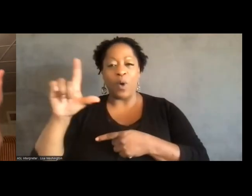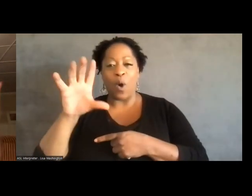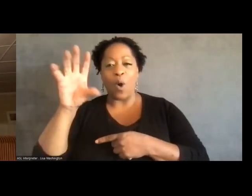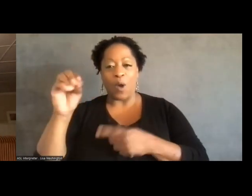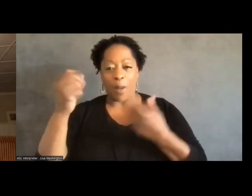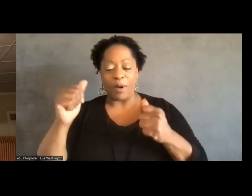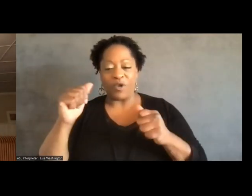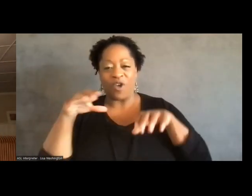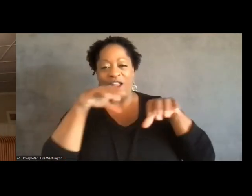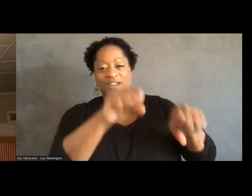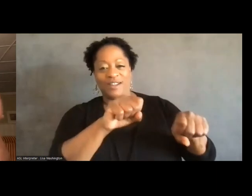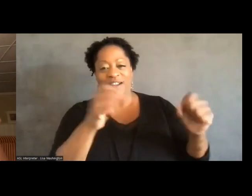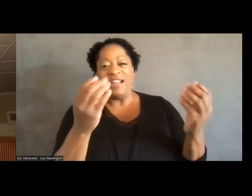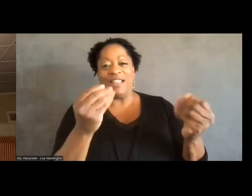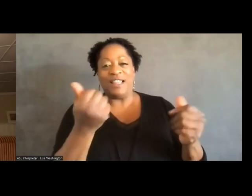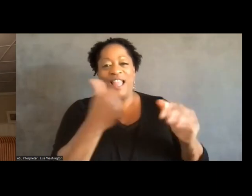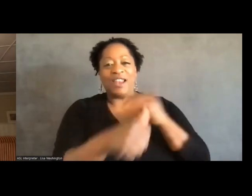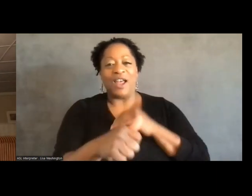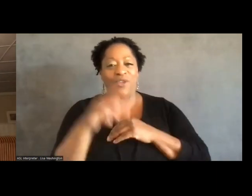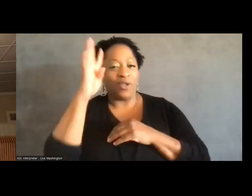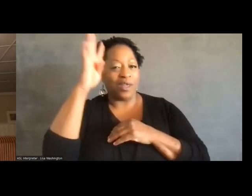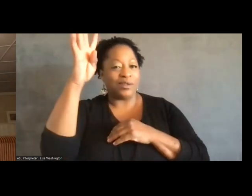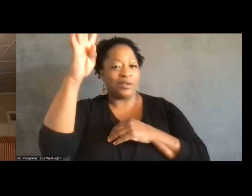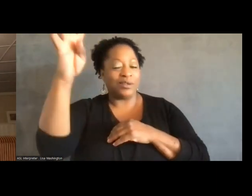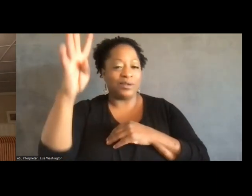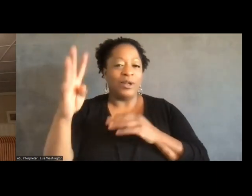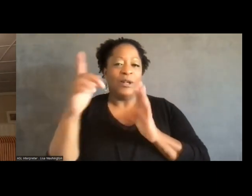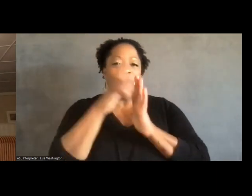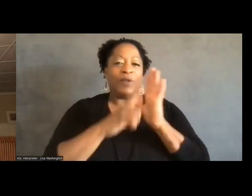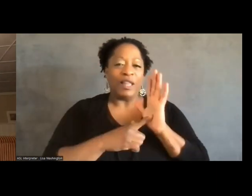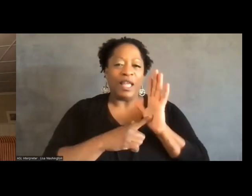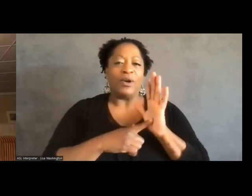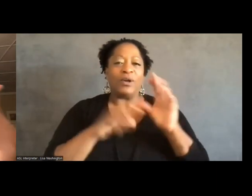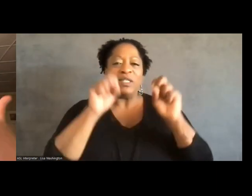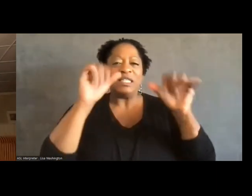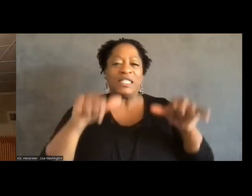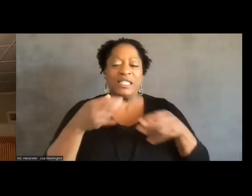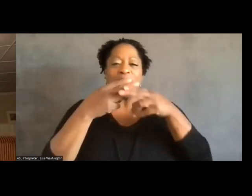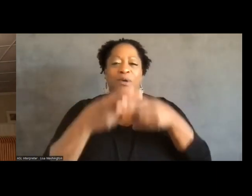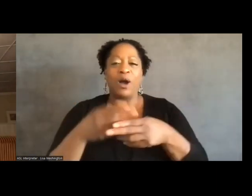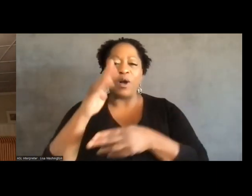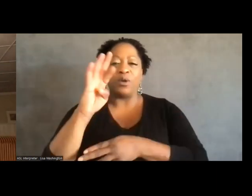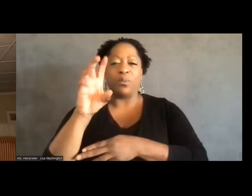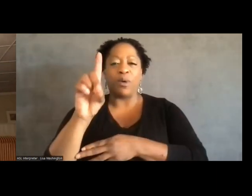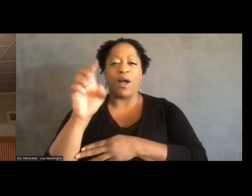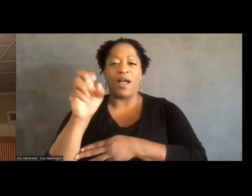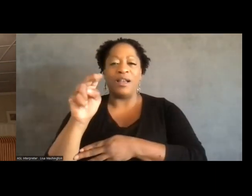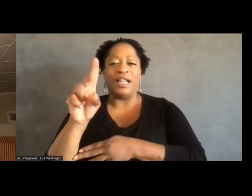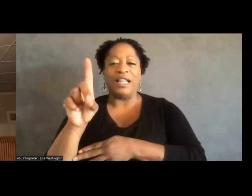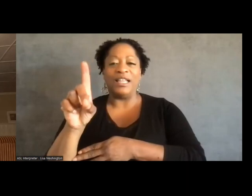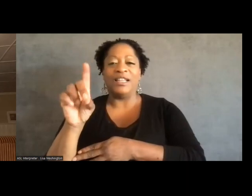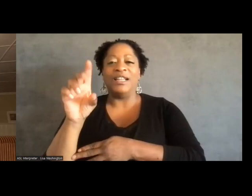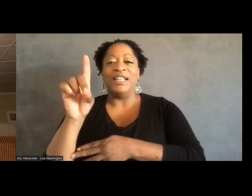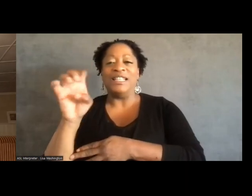nefarious legal mechanism called the broad-form deed. So Mitch really understood his opposition to the BOP as part of this